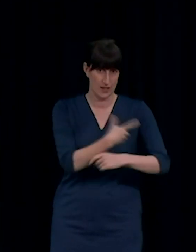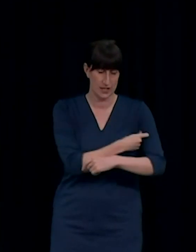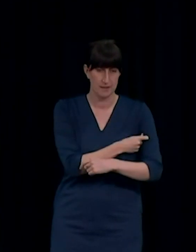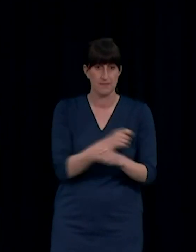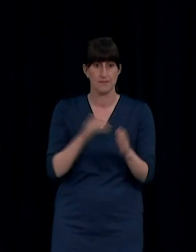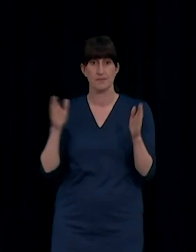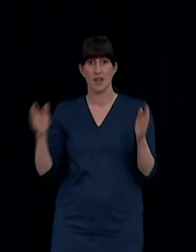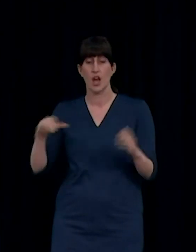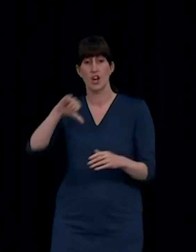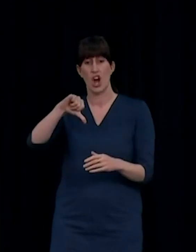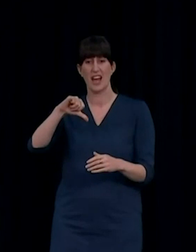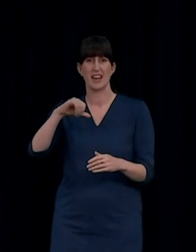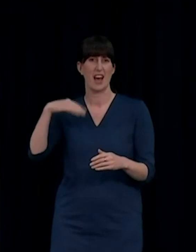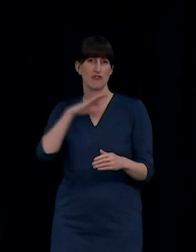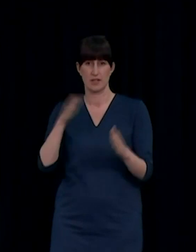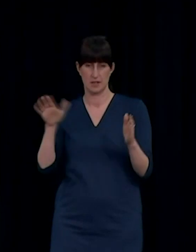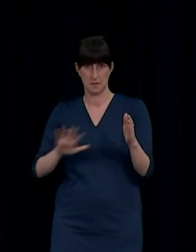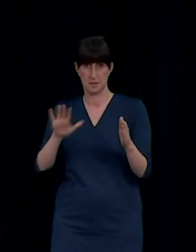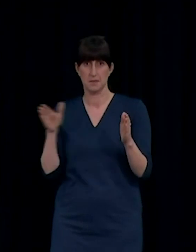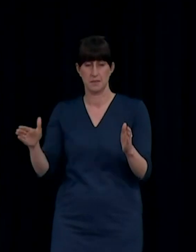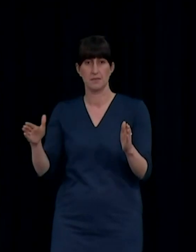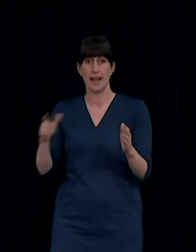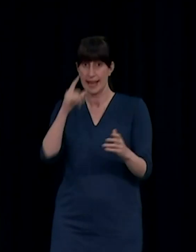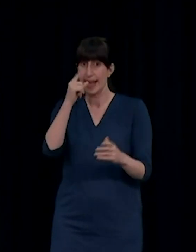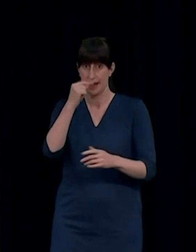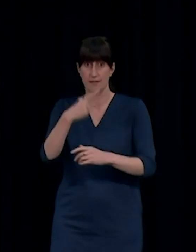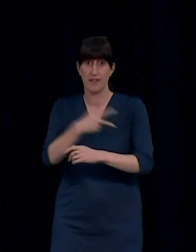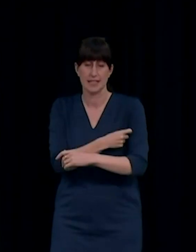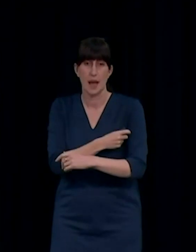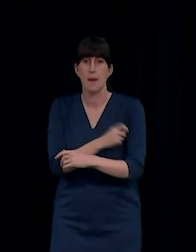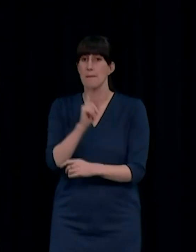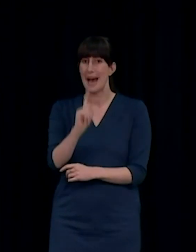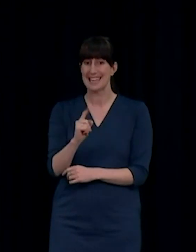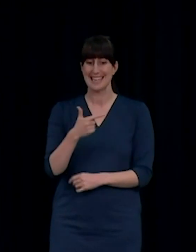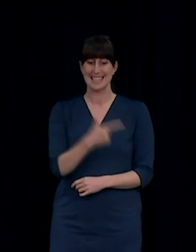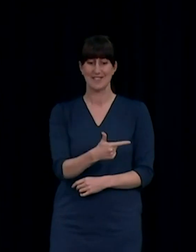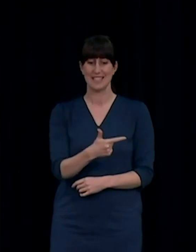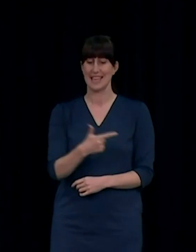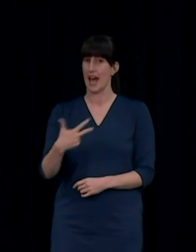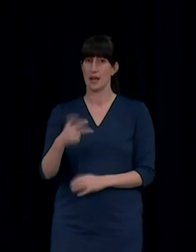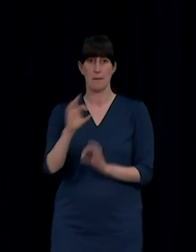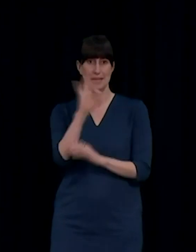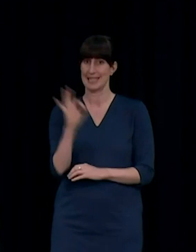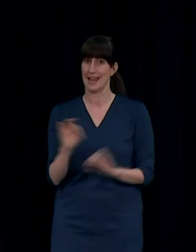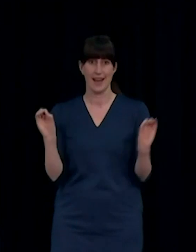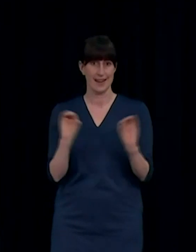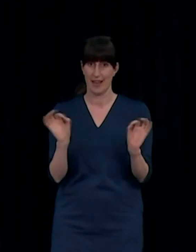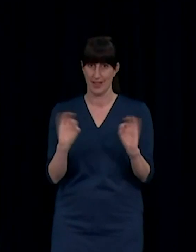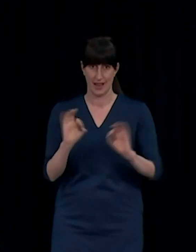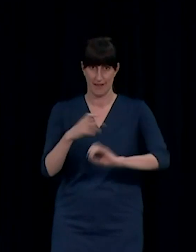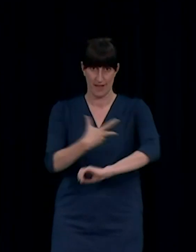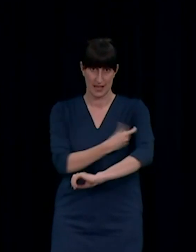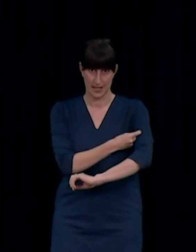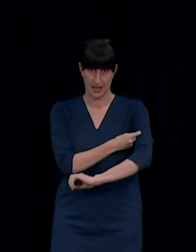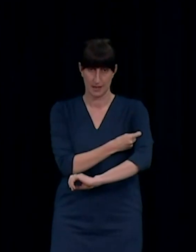eligible to be vaccinated, 718, or 78%, have had no vaccinations, whilst just 38, or